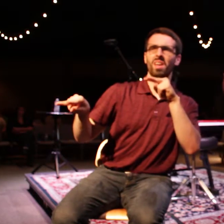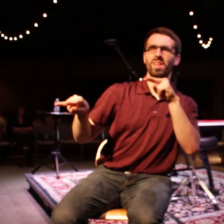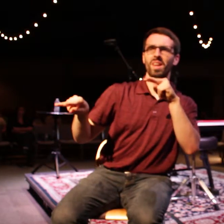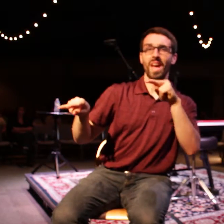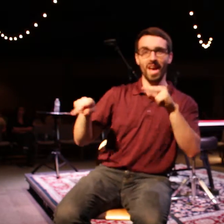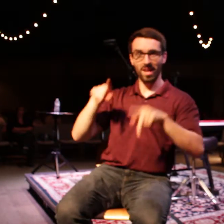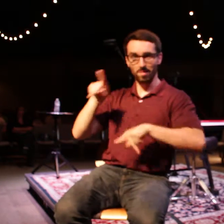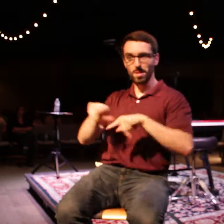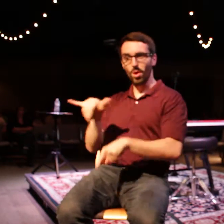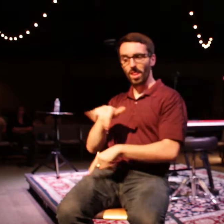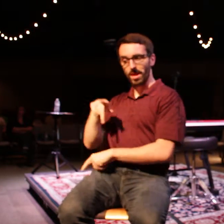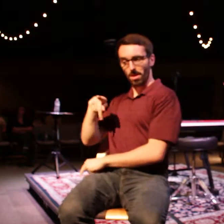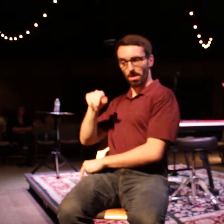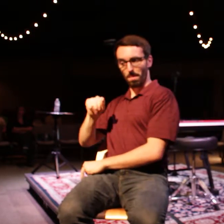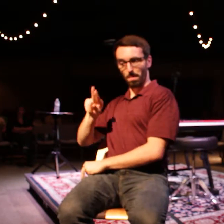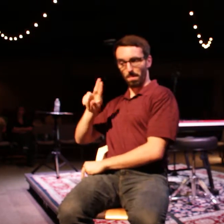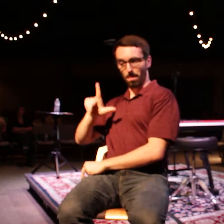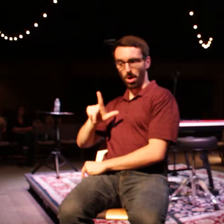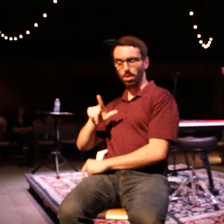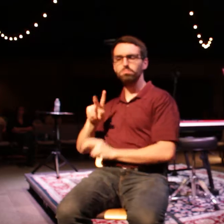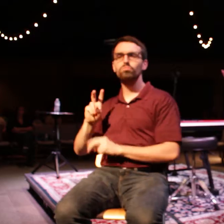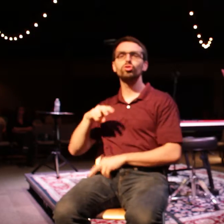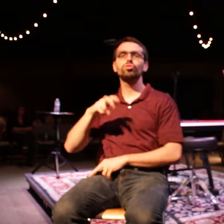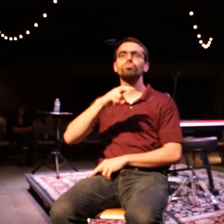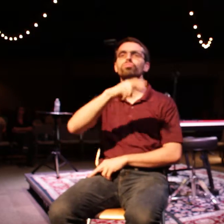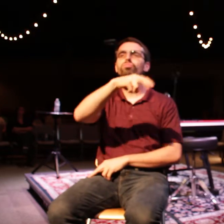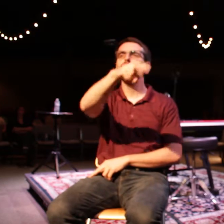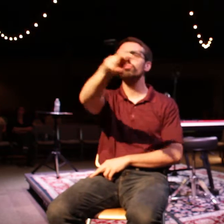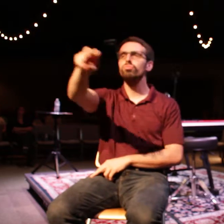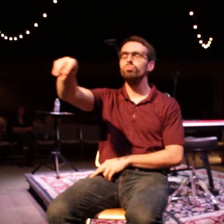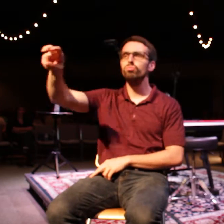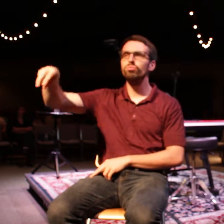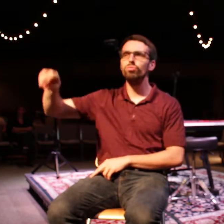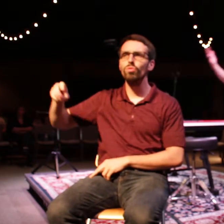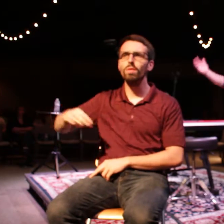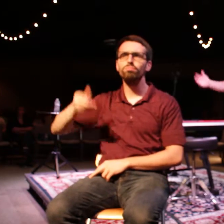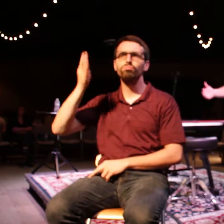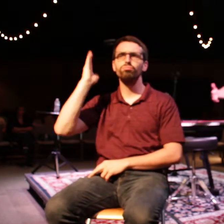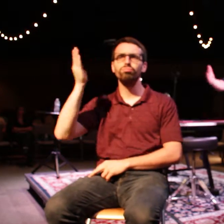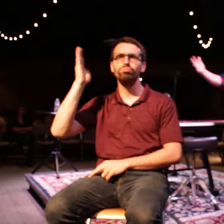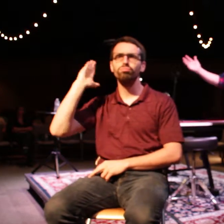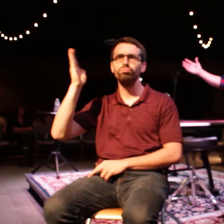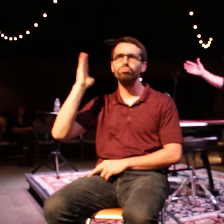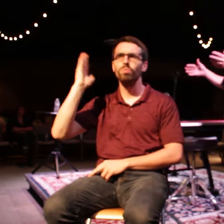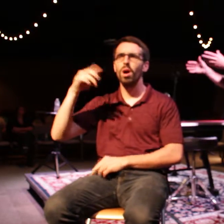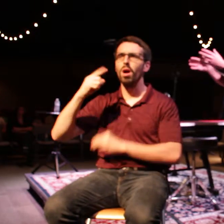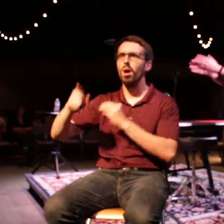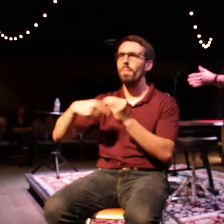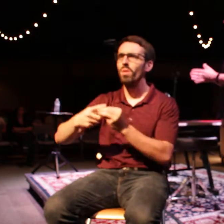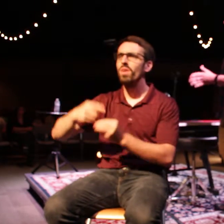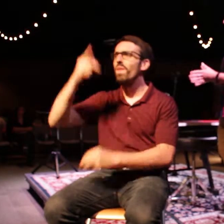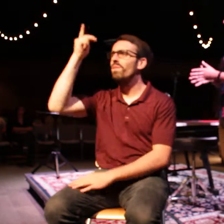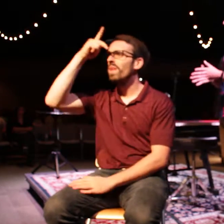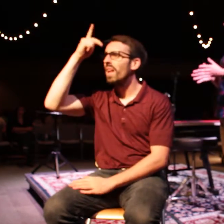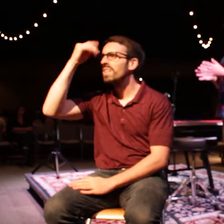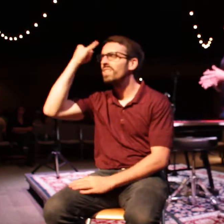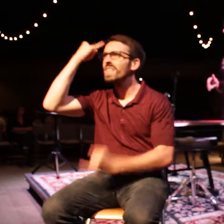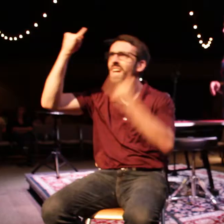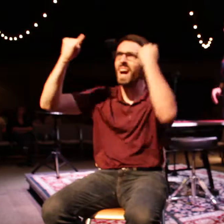ideas and gone to the public places and would have spoken about these philosophies and ideas and religions, oftentimes they would be